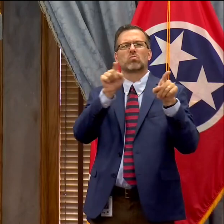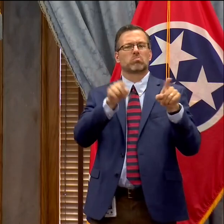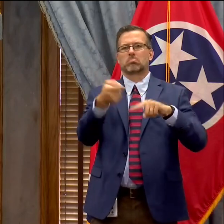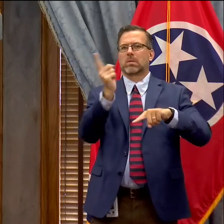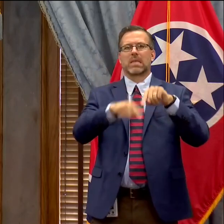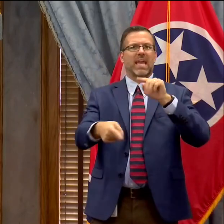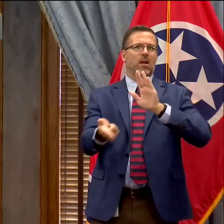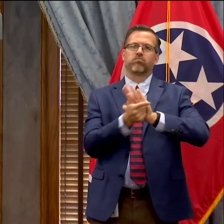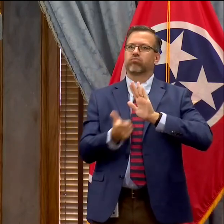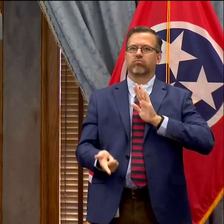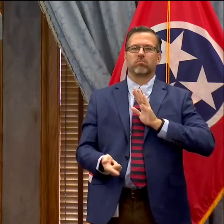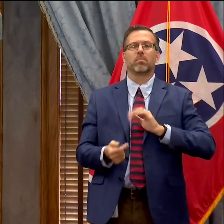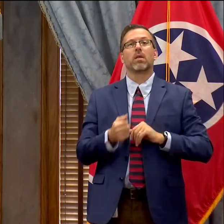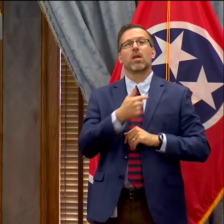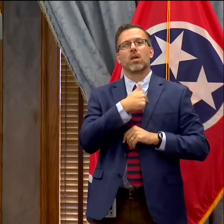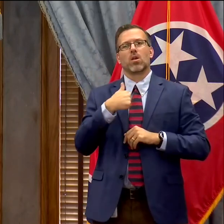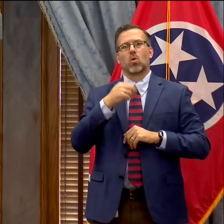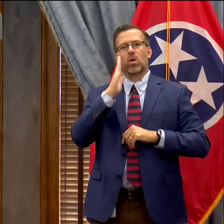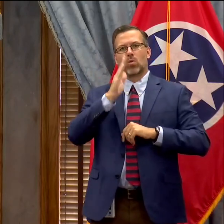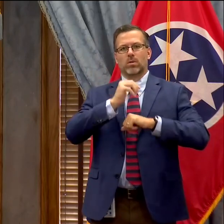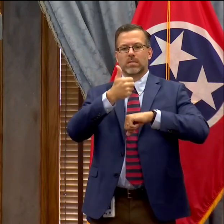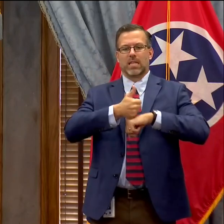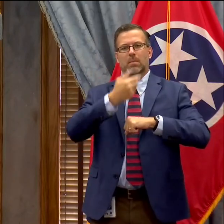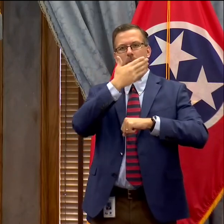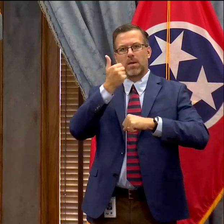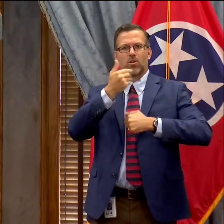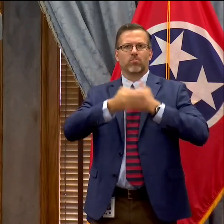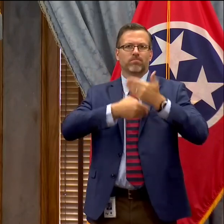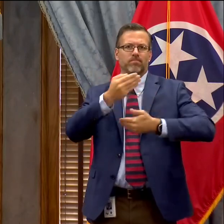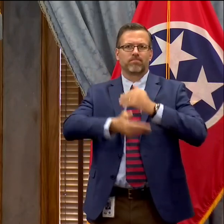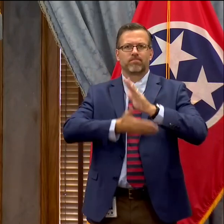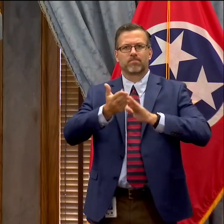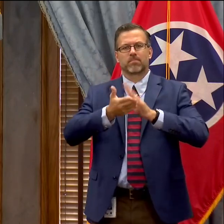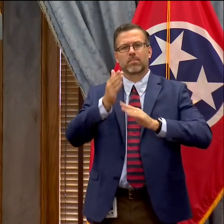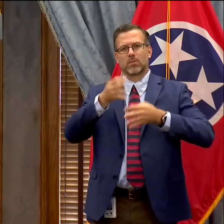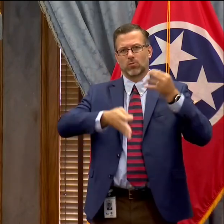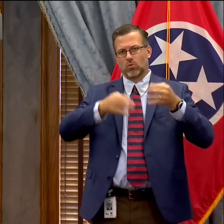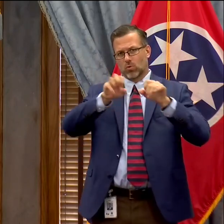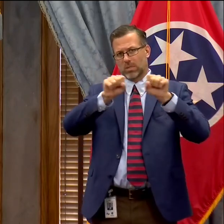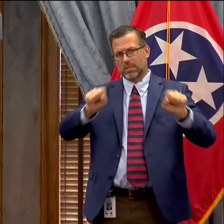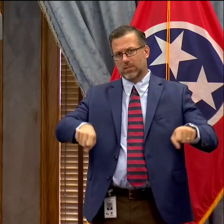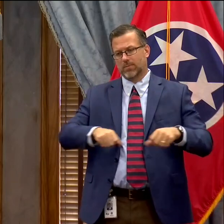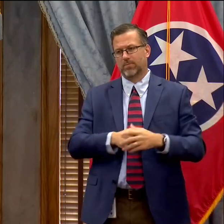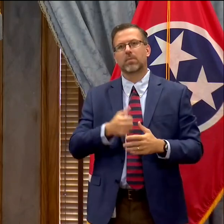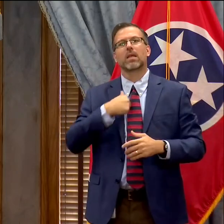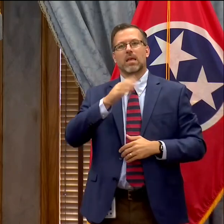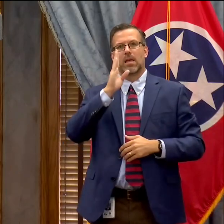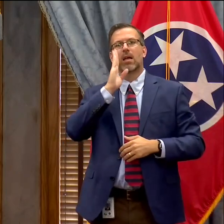also create inefficiencies in our court system. So I'll be signing that bill. It's an important